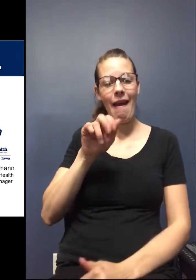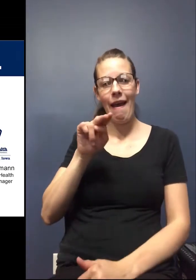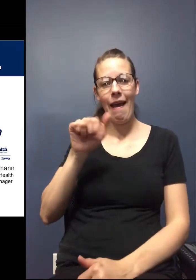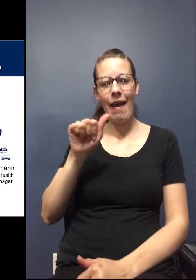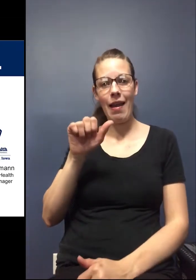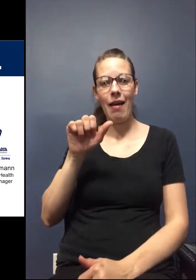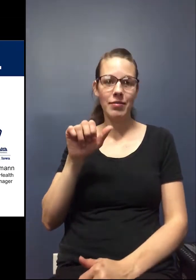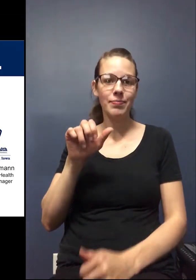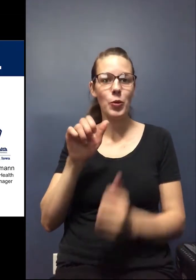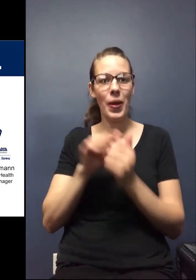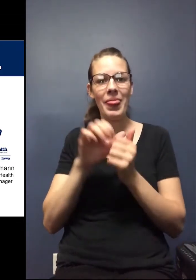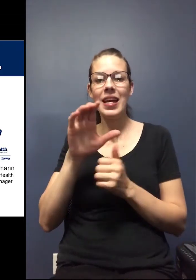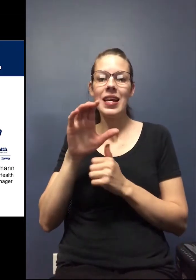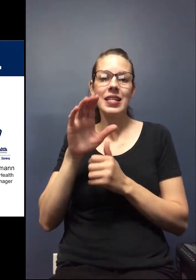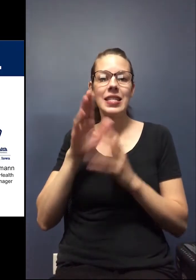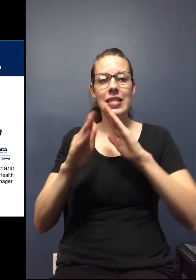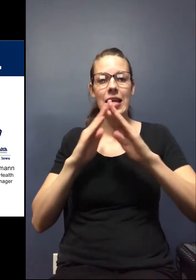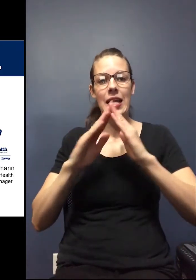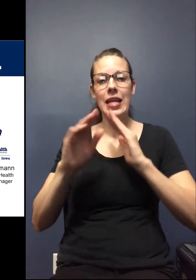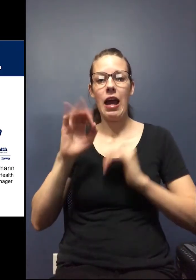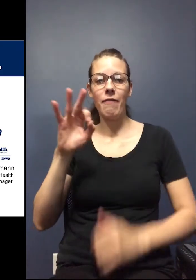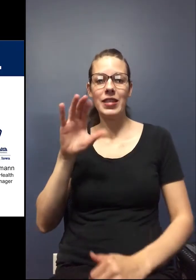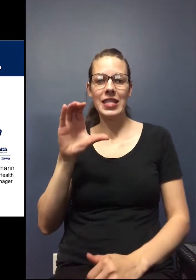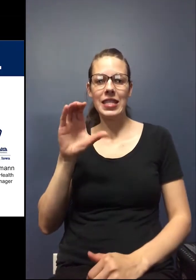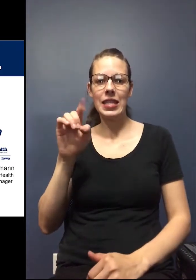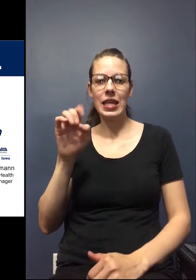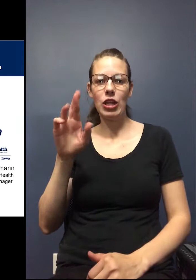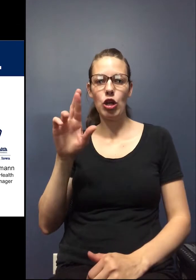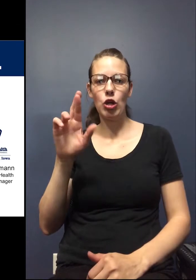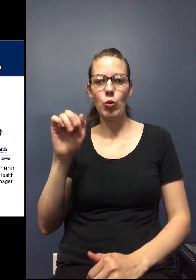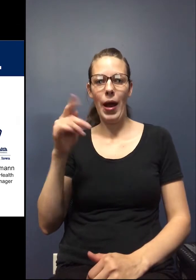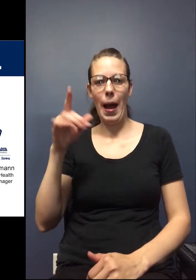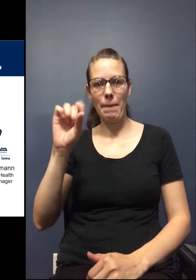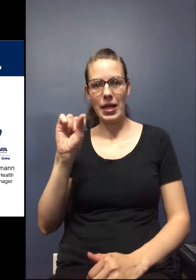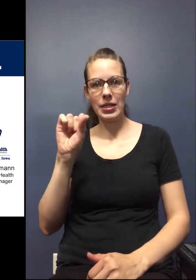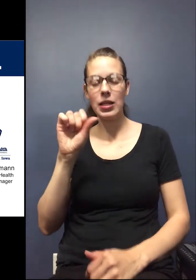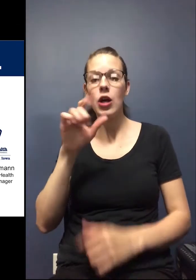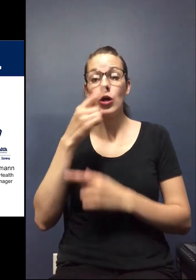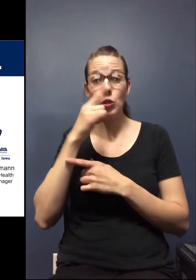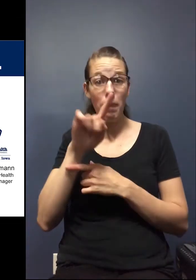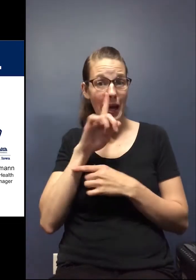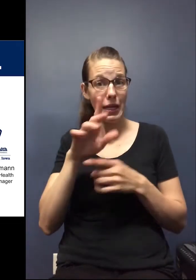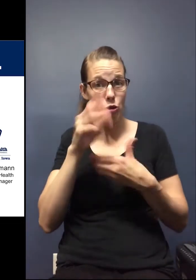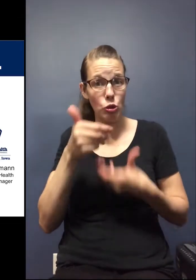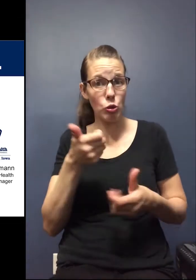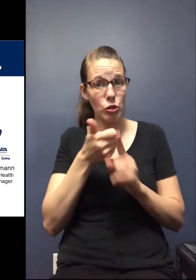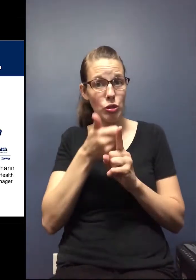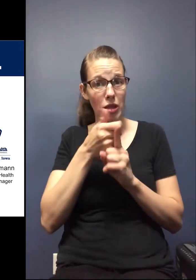with the City of Cedar Rapids. Anna, would you briefly introduce yourself for our attendees today?